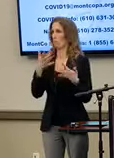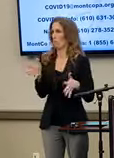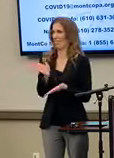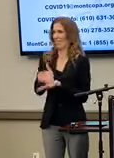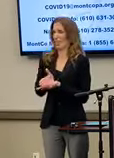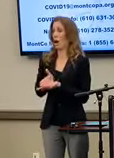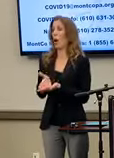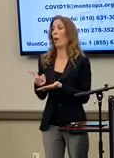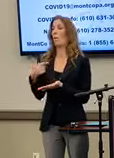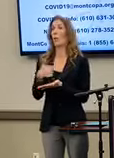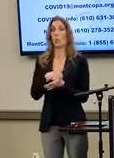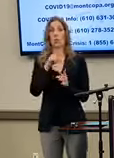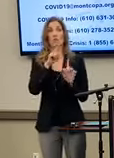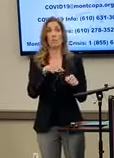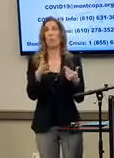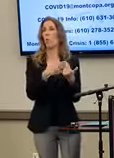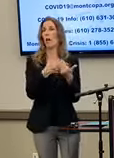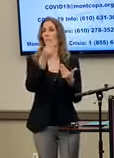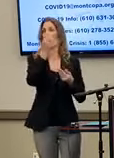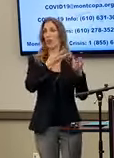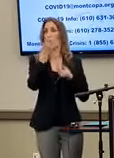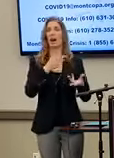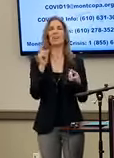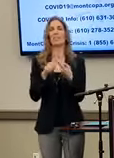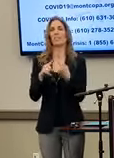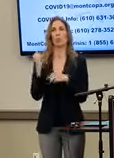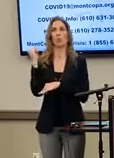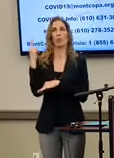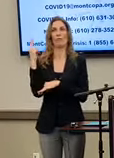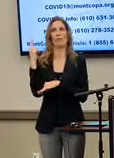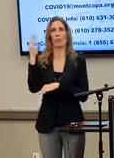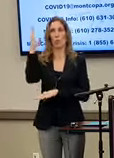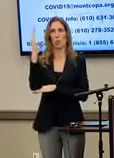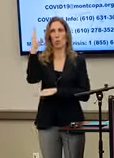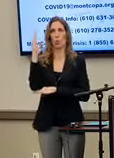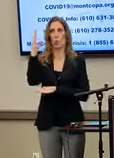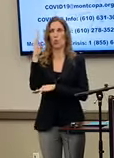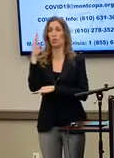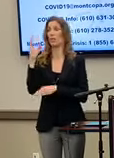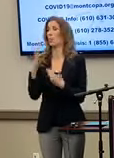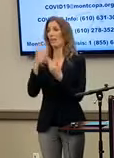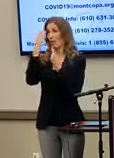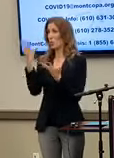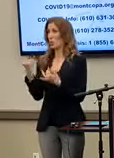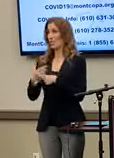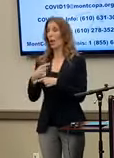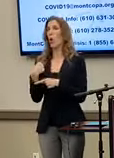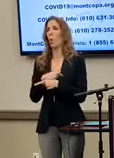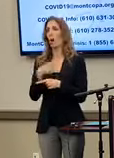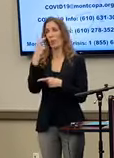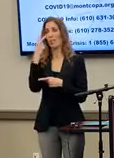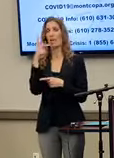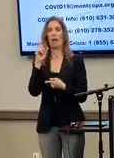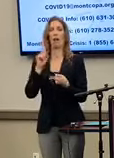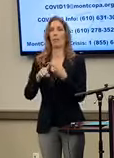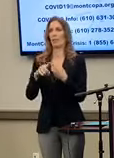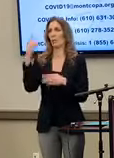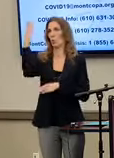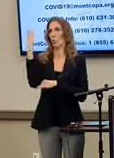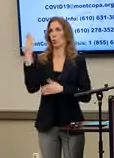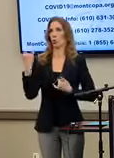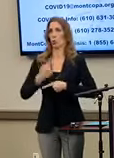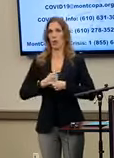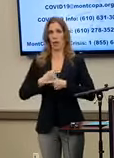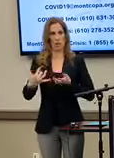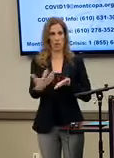We report everything we have until noon. So we have, what I gave you today is what we have in the county up until noon today.